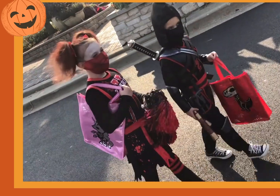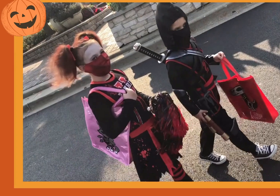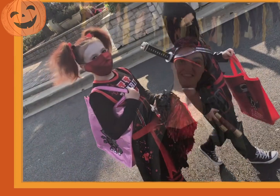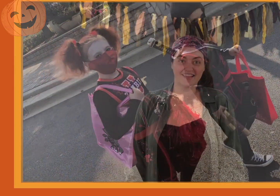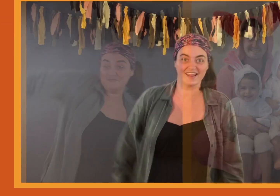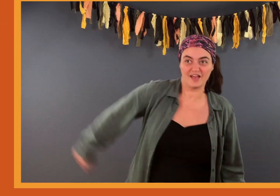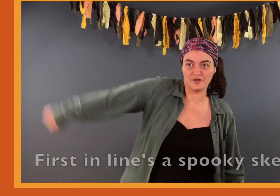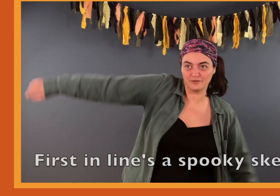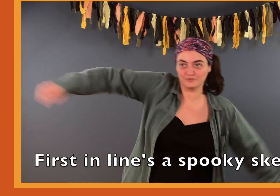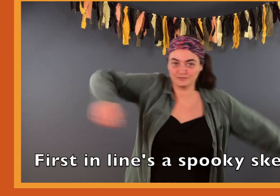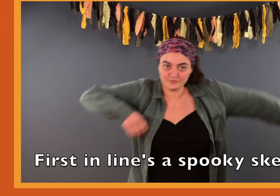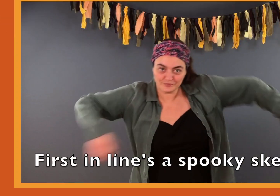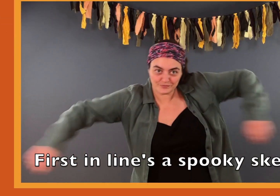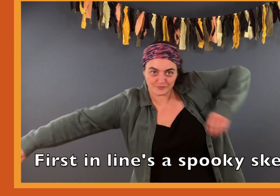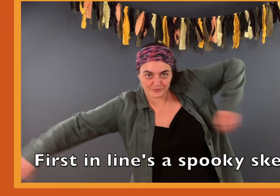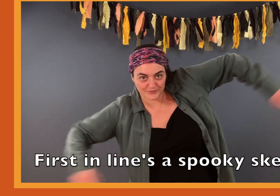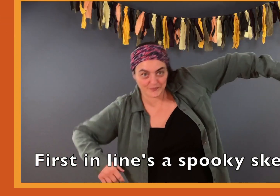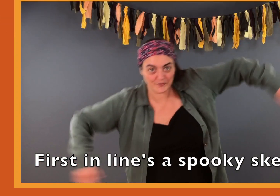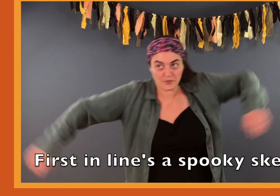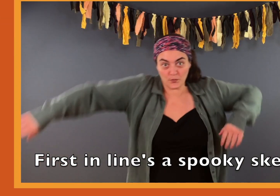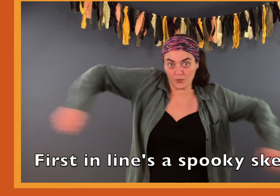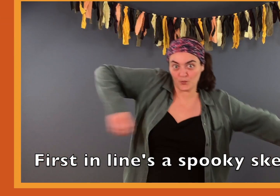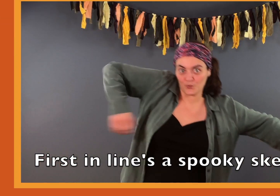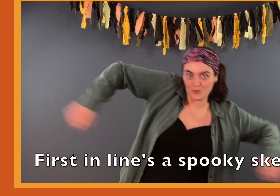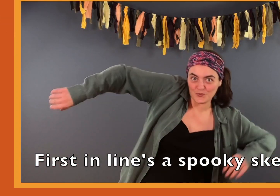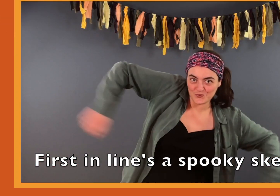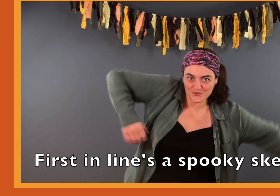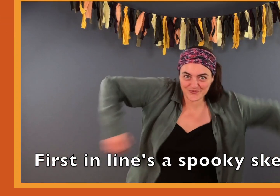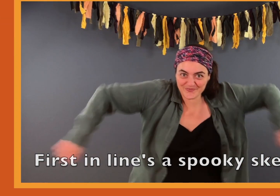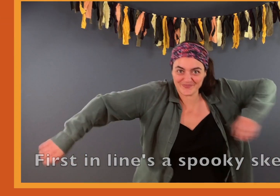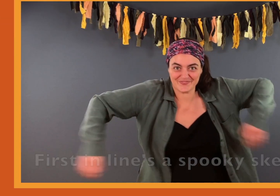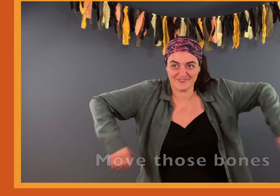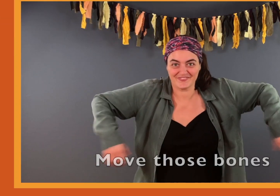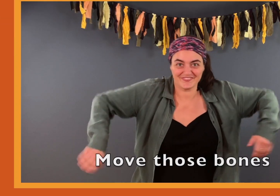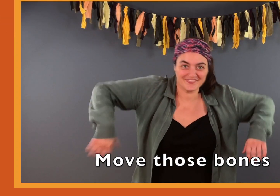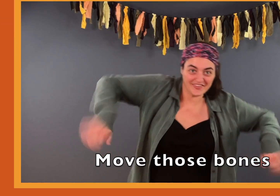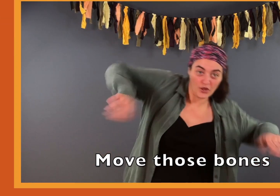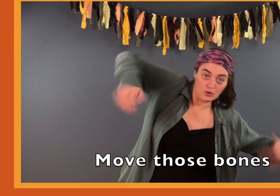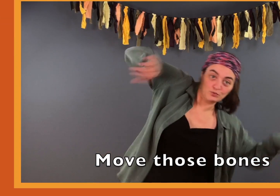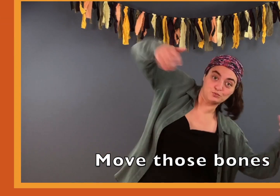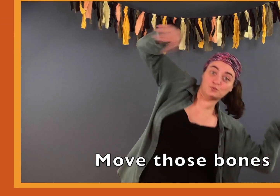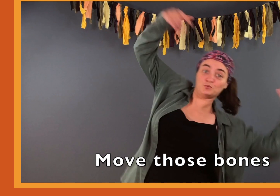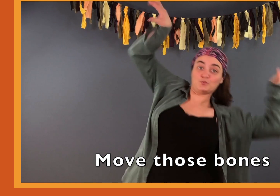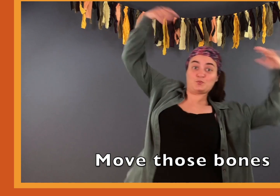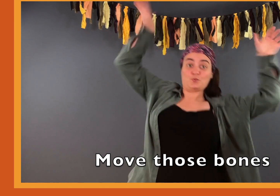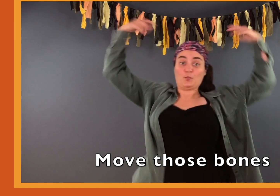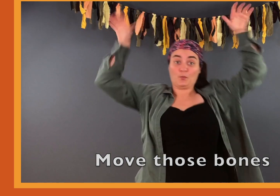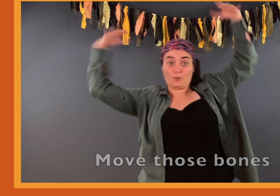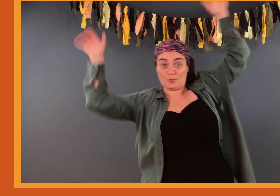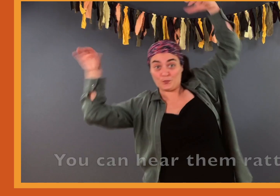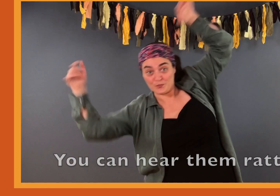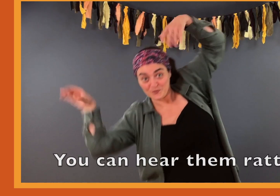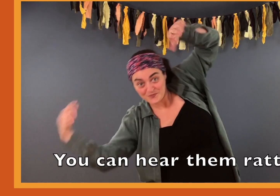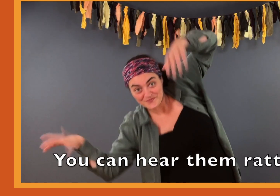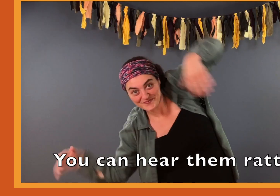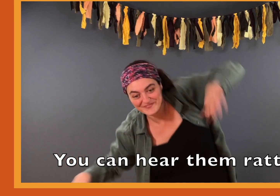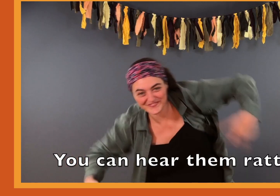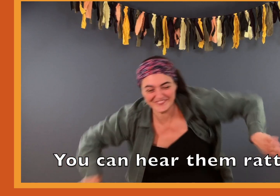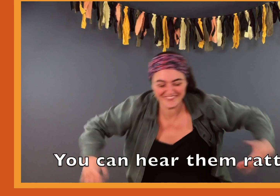First in lines, a spooky skeleton Move those bones, you can hear